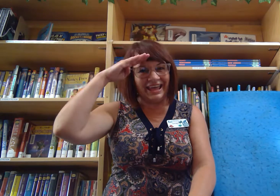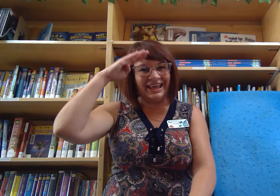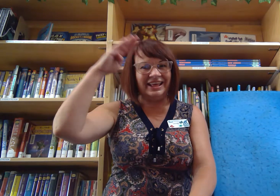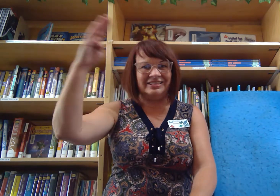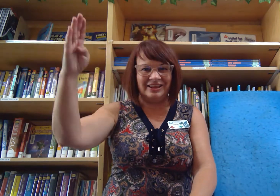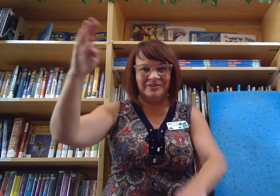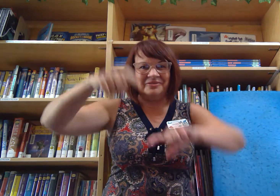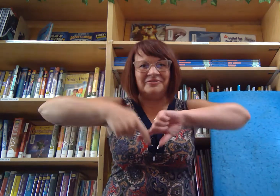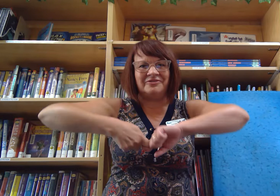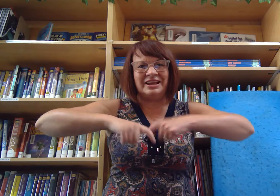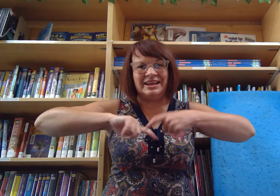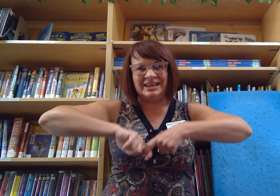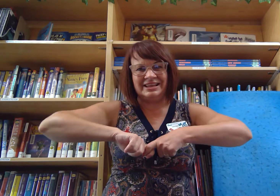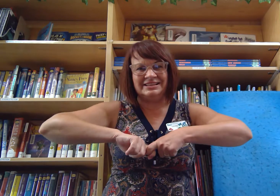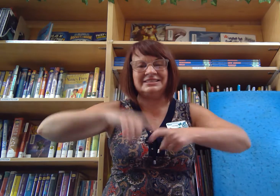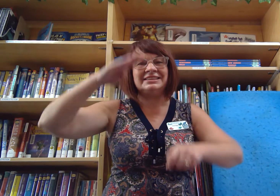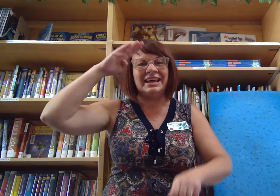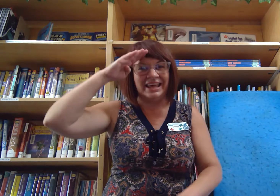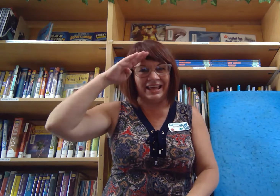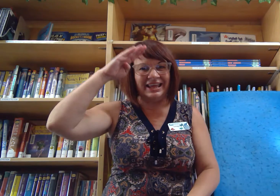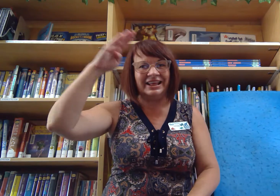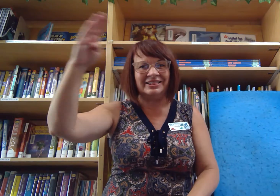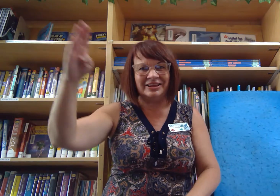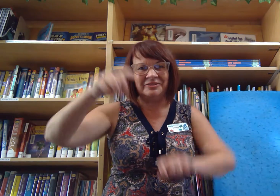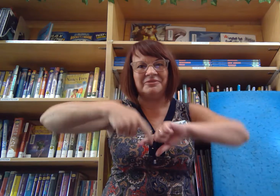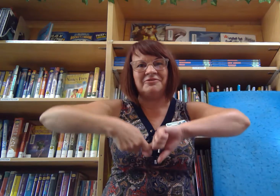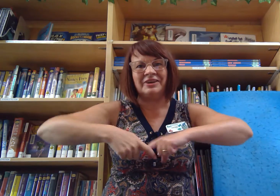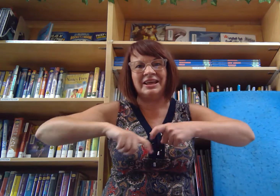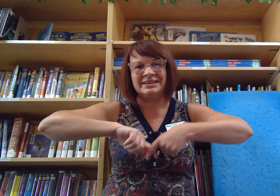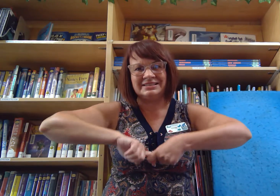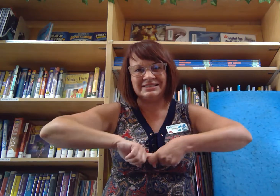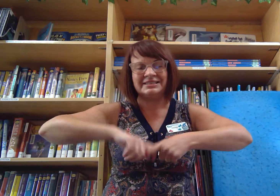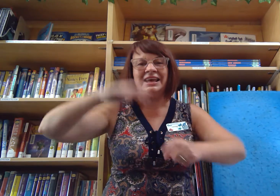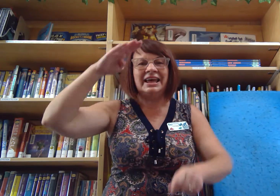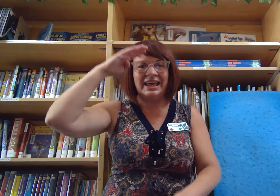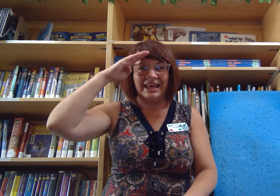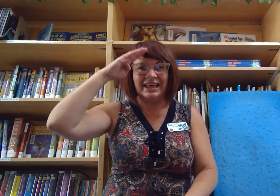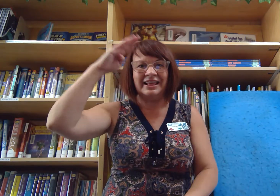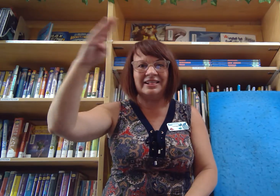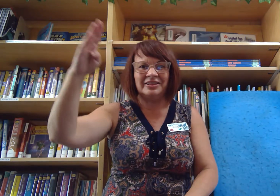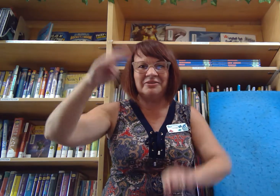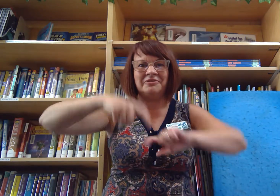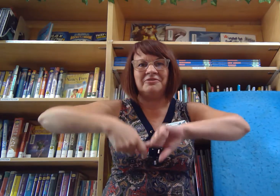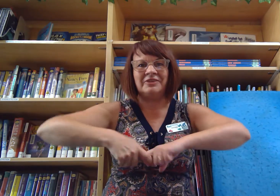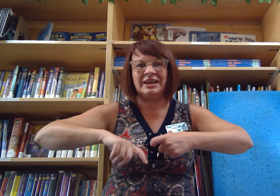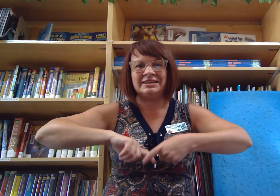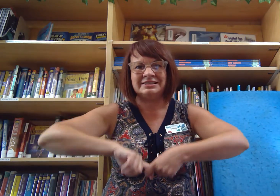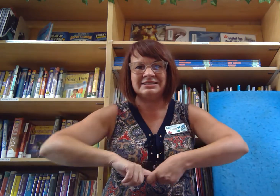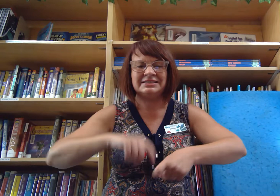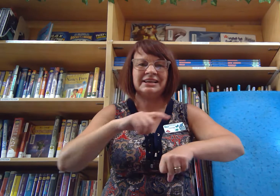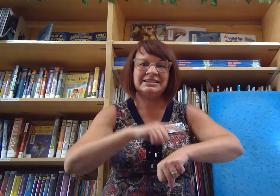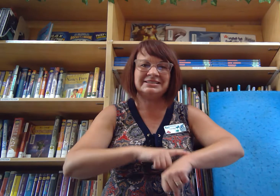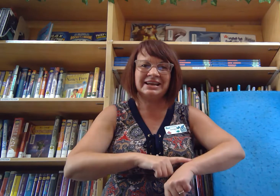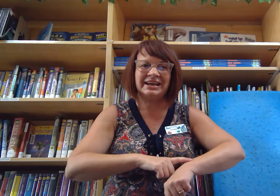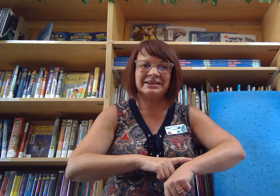Hello friends! Hello friends! Hello friends! It's time